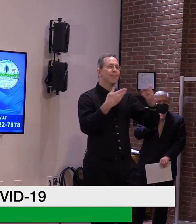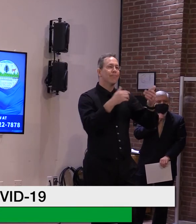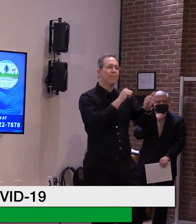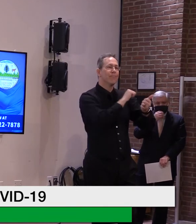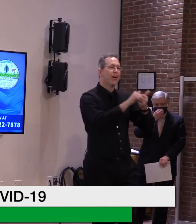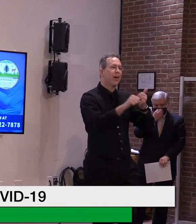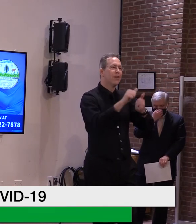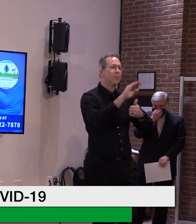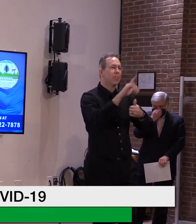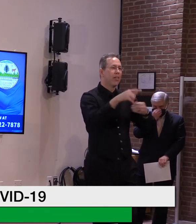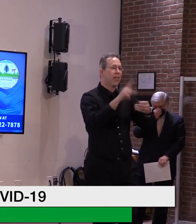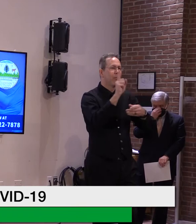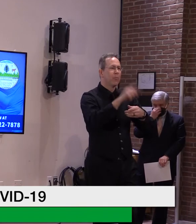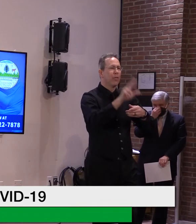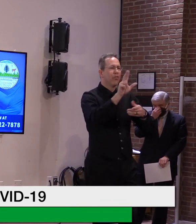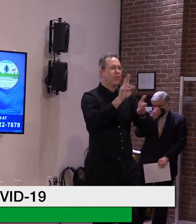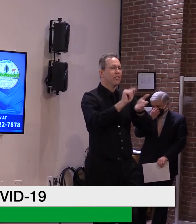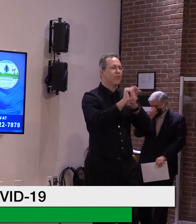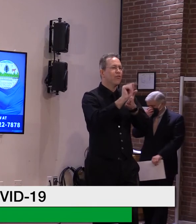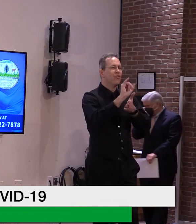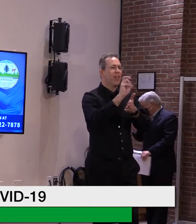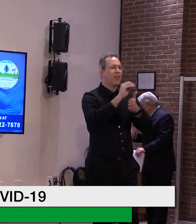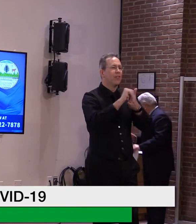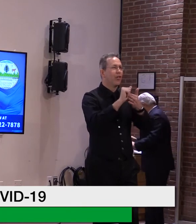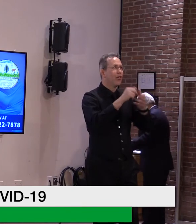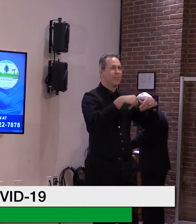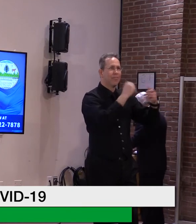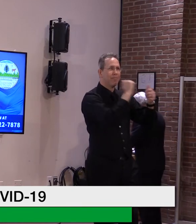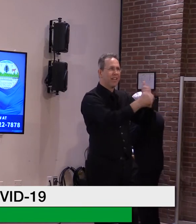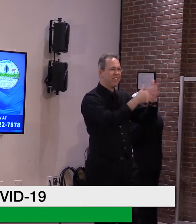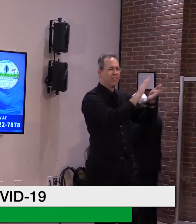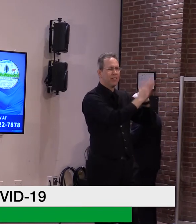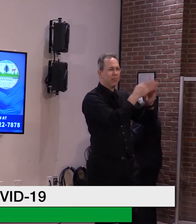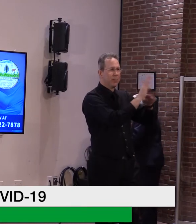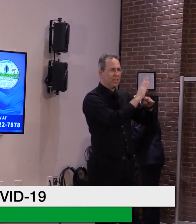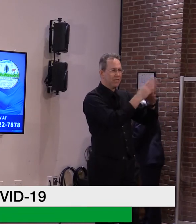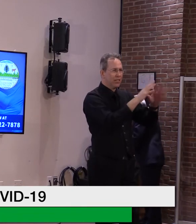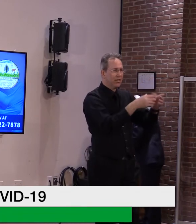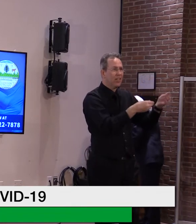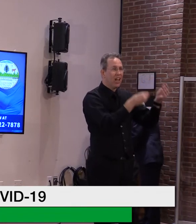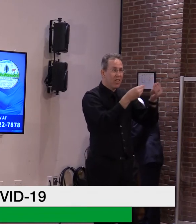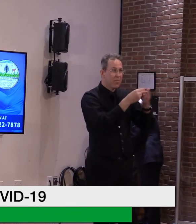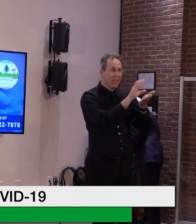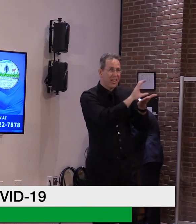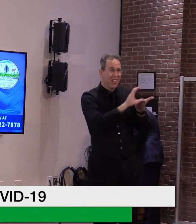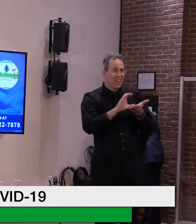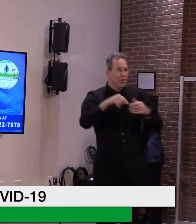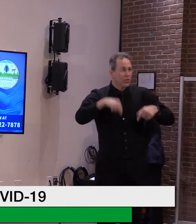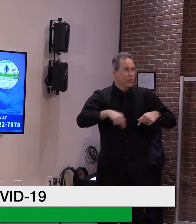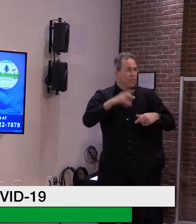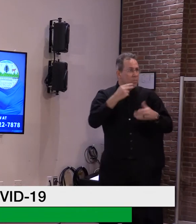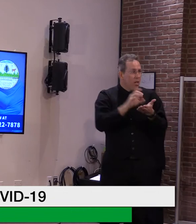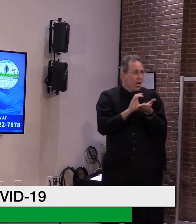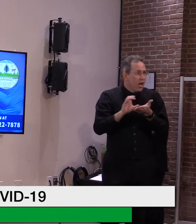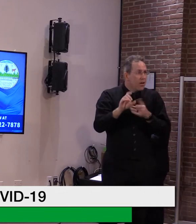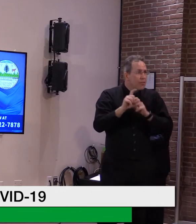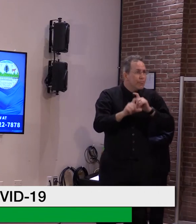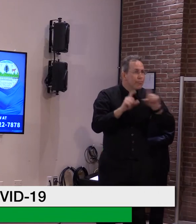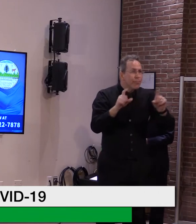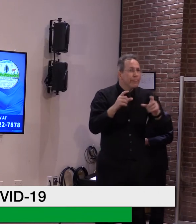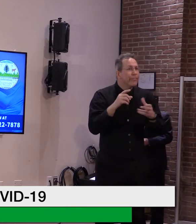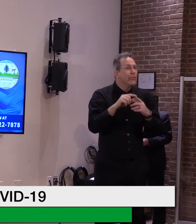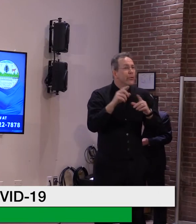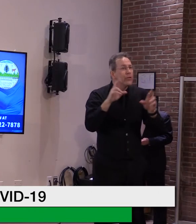know, what's your message to business owners, to communication union districts, you know, to the folks,